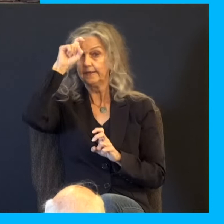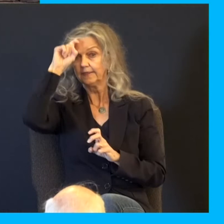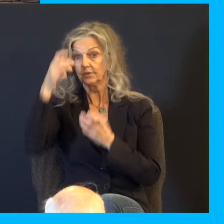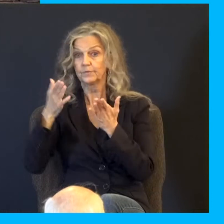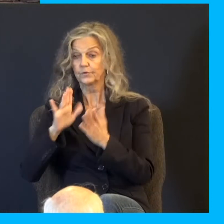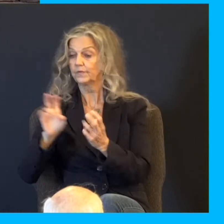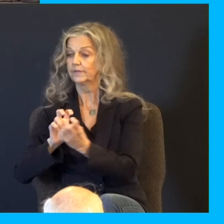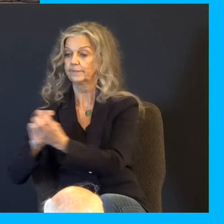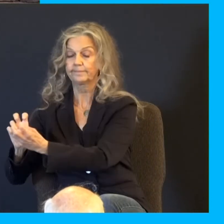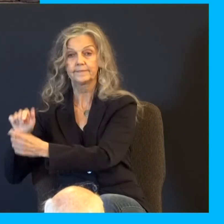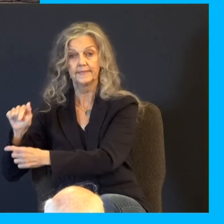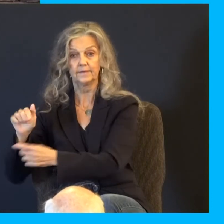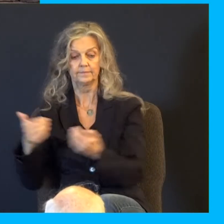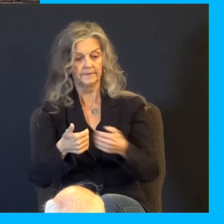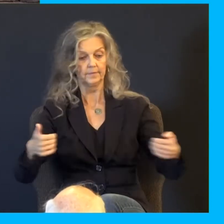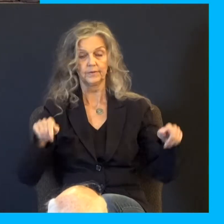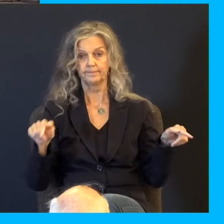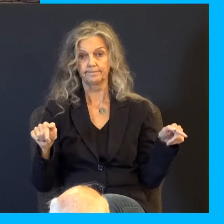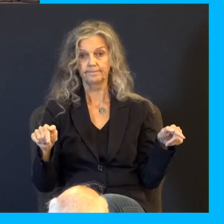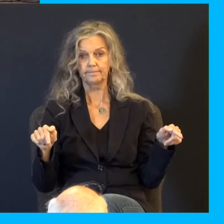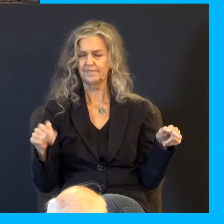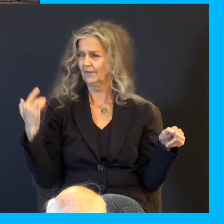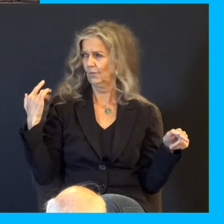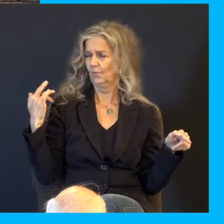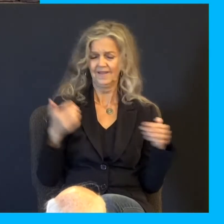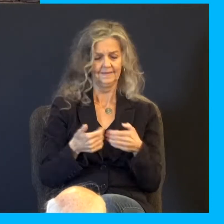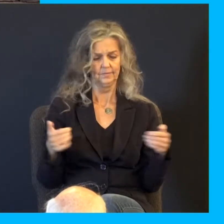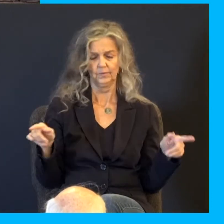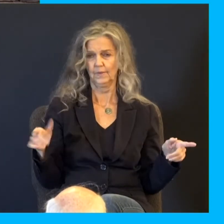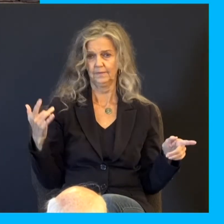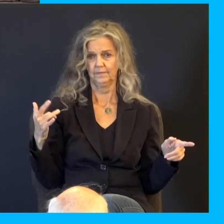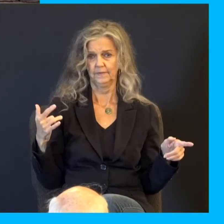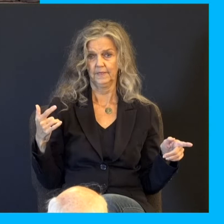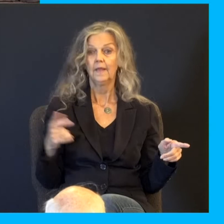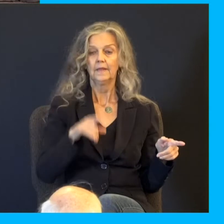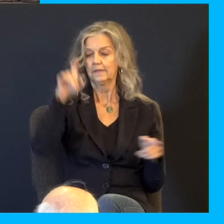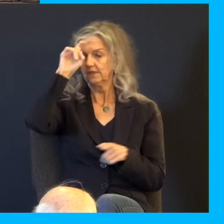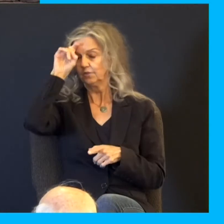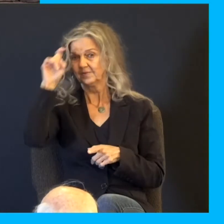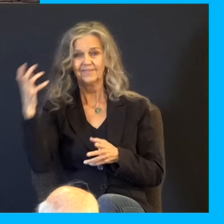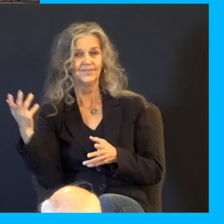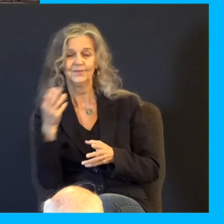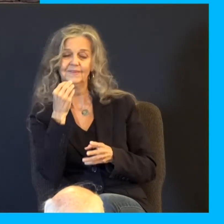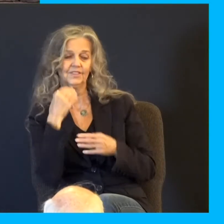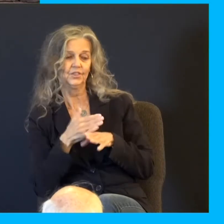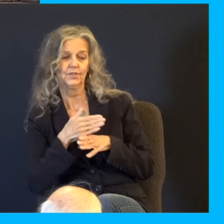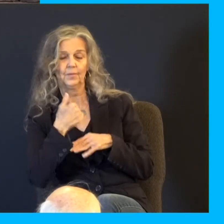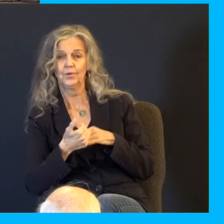did eat with him by themselves. And you're saying, well, why? Keep reading. Because the Egyptians might not eat bread with the Hebrews, for that